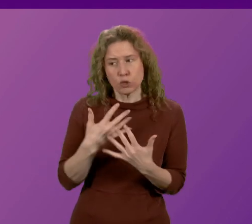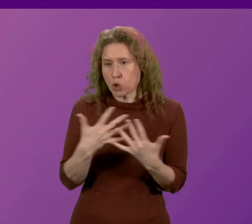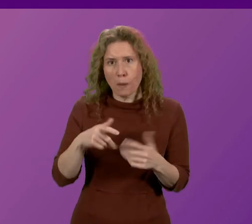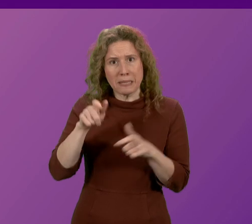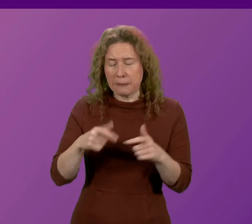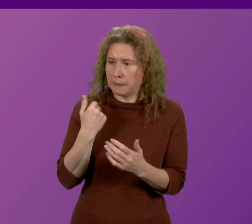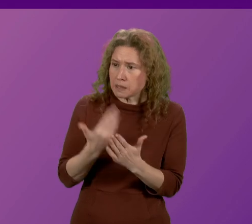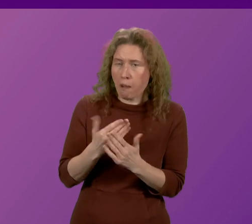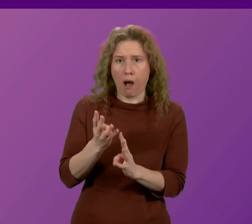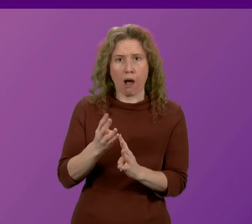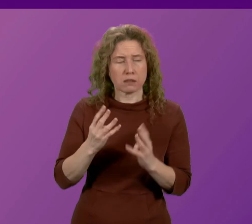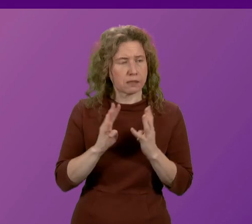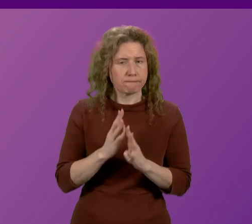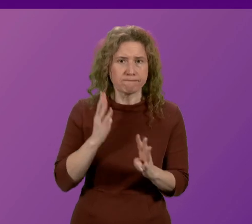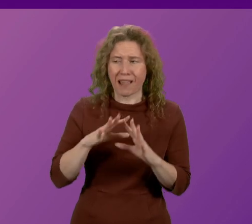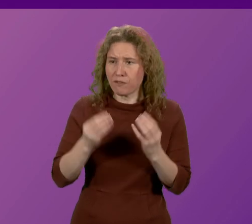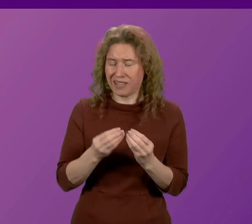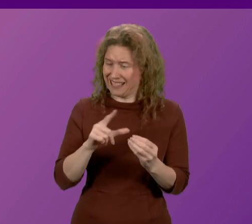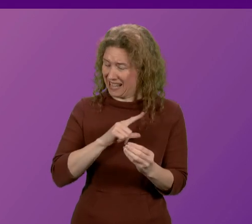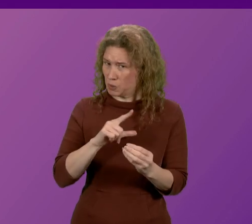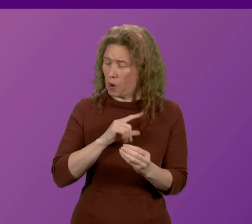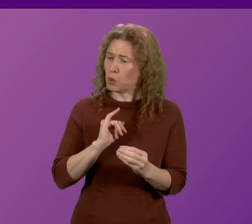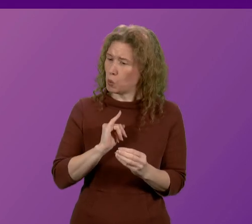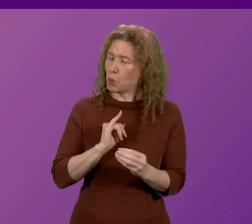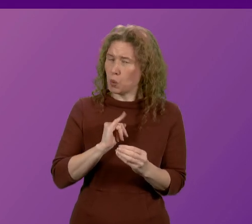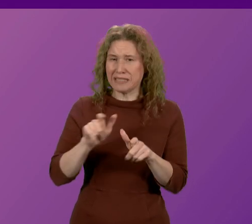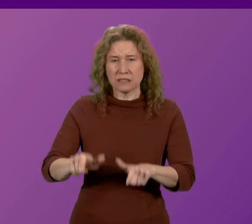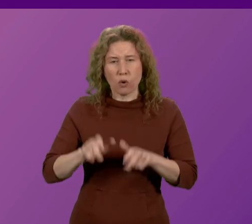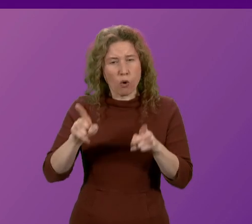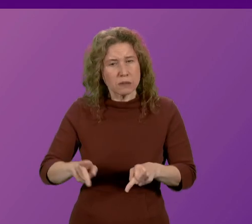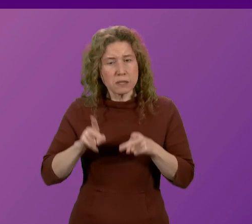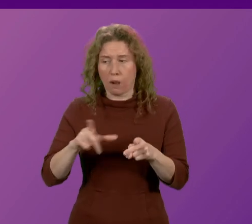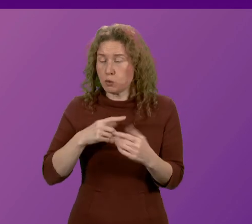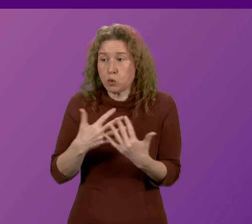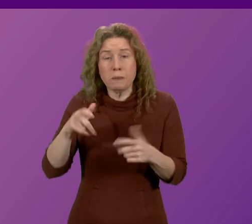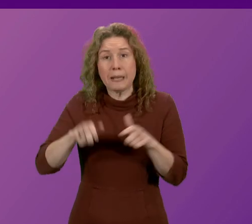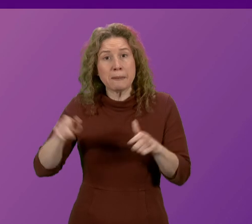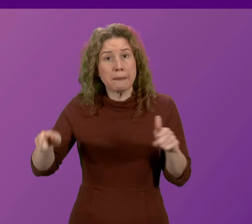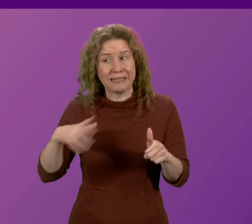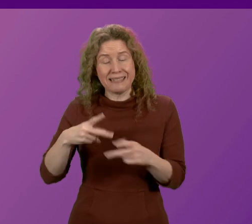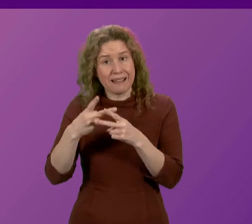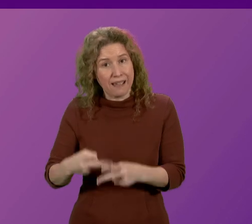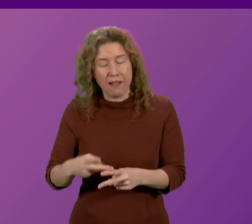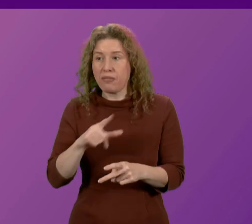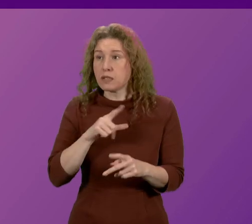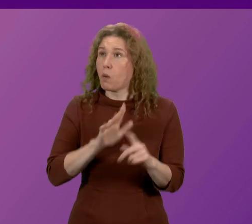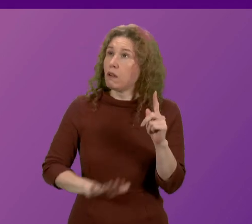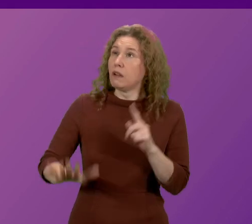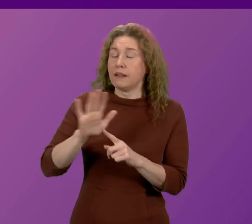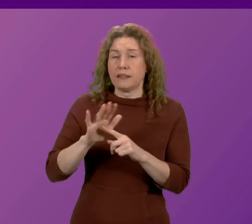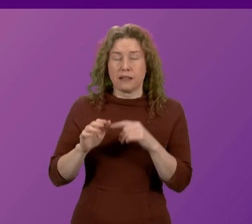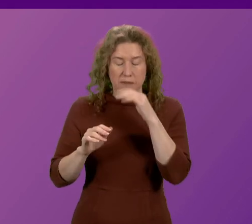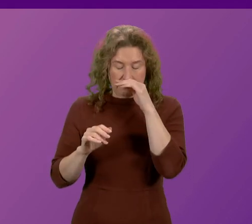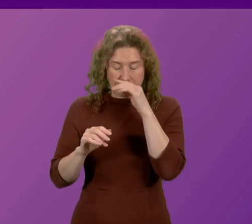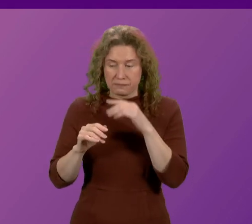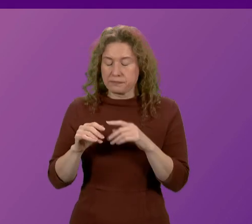which is why the delayed discharge figure is so high and we have variation in the performance between